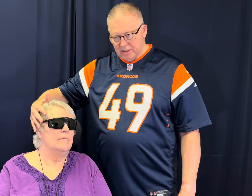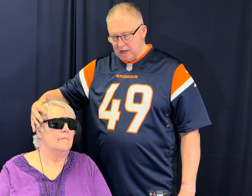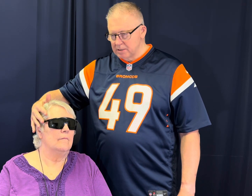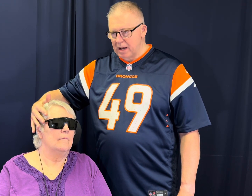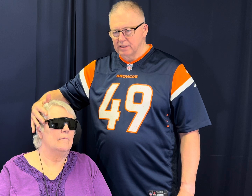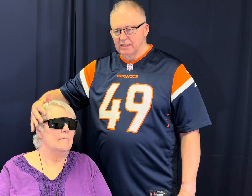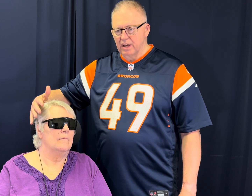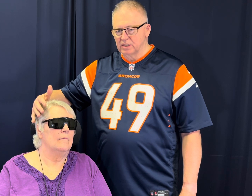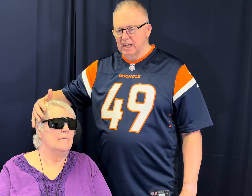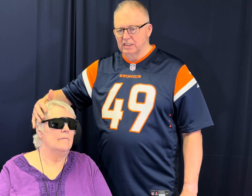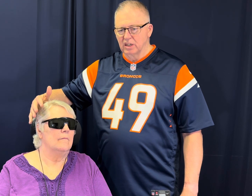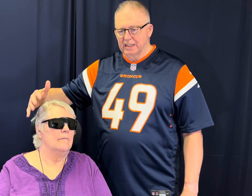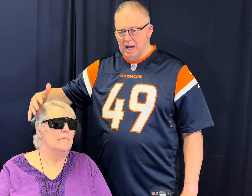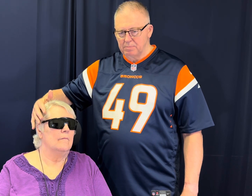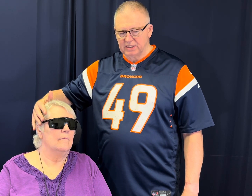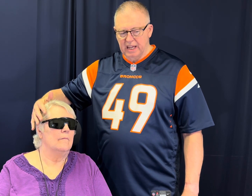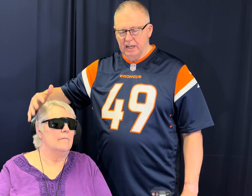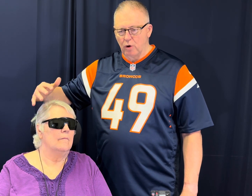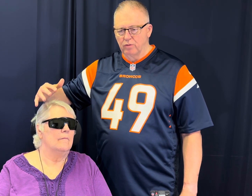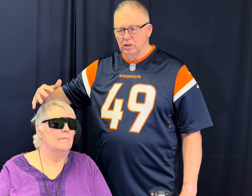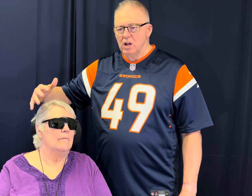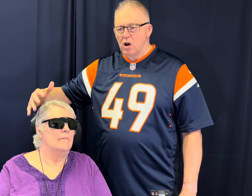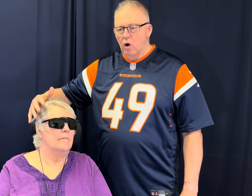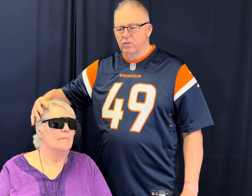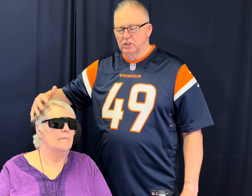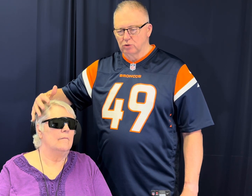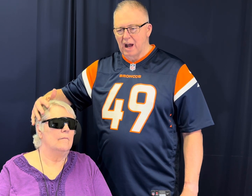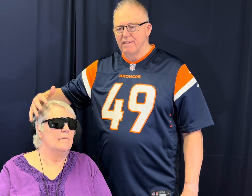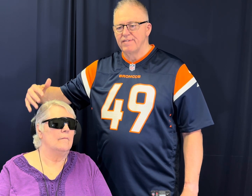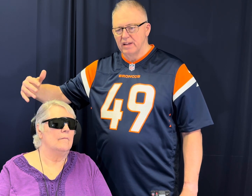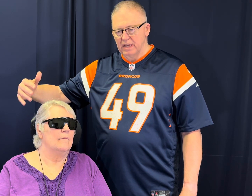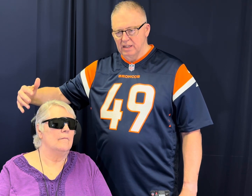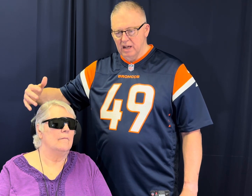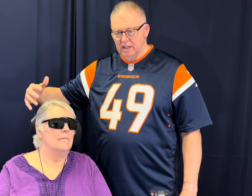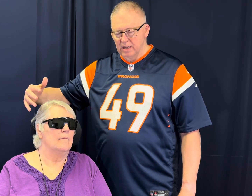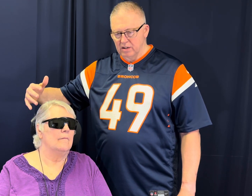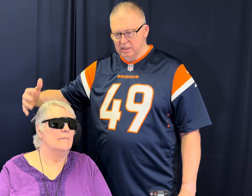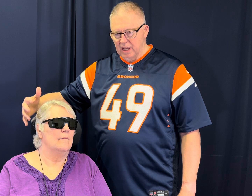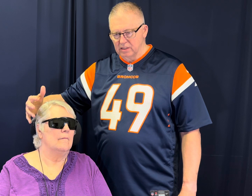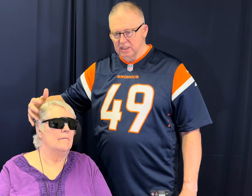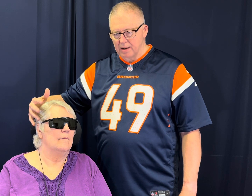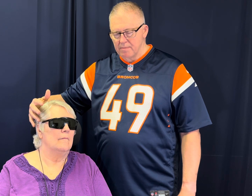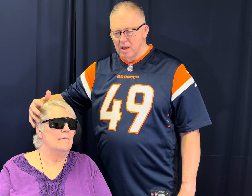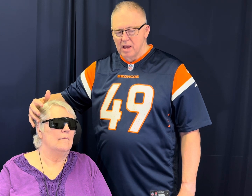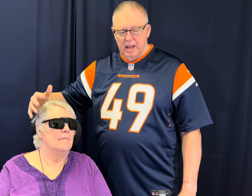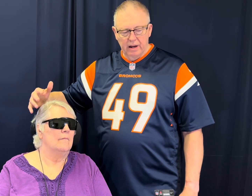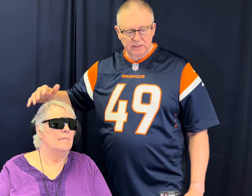talked about that the other side is going to compensate and overdrive on the other side, here's